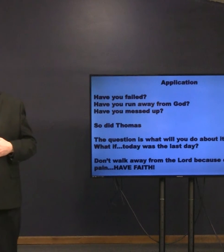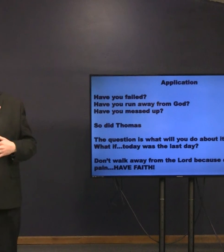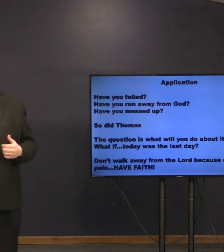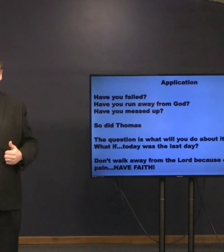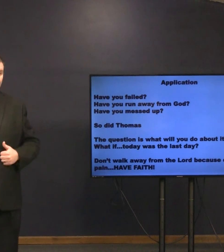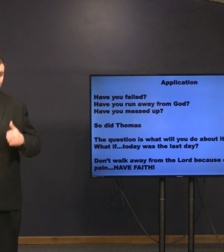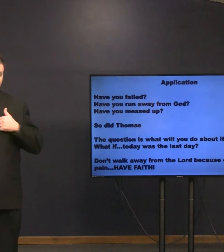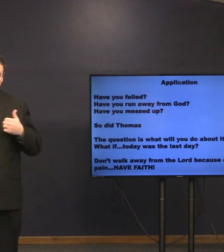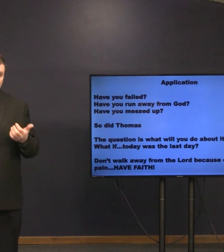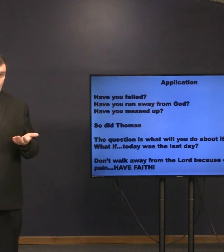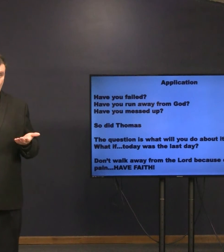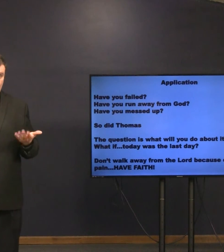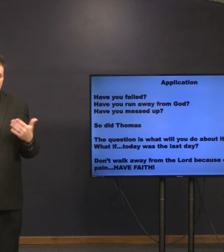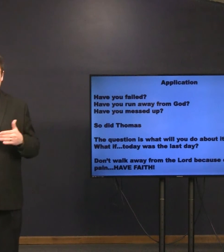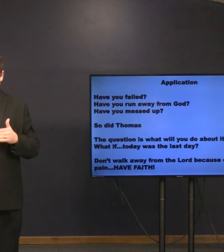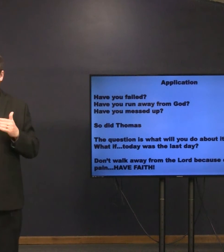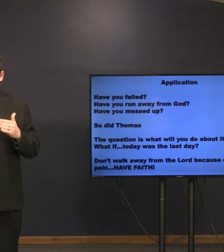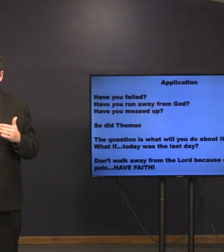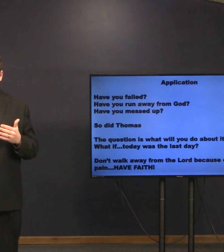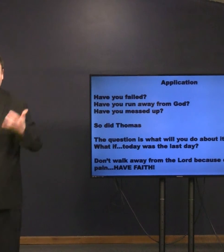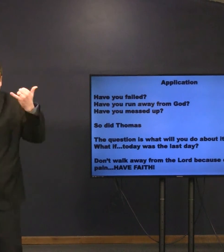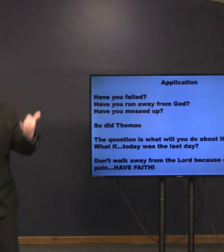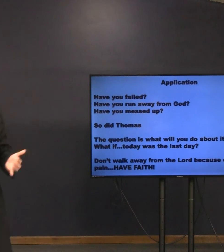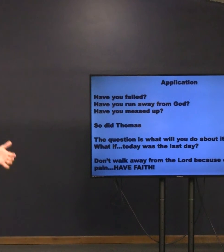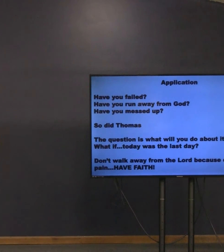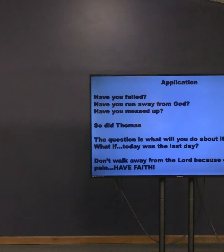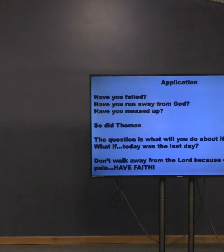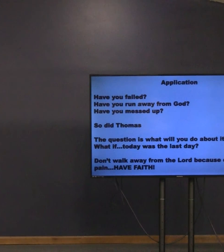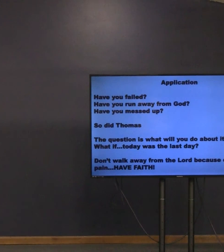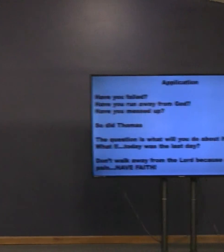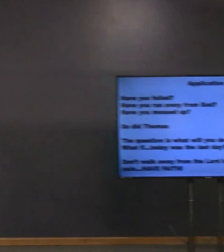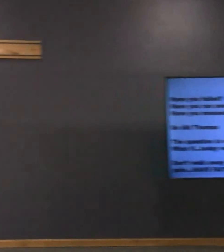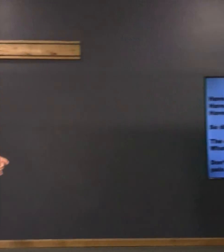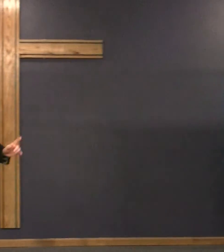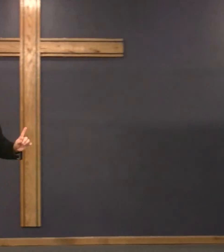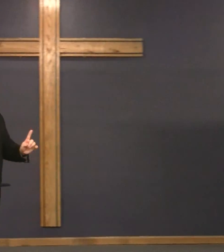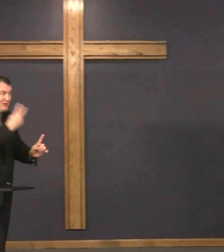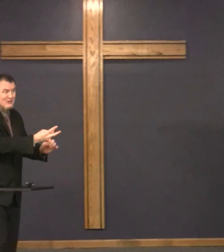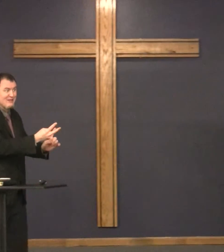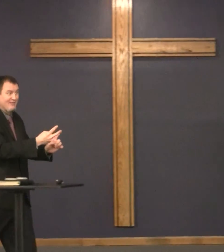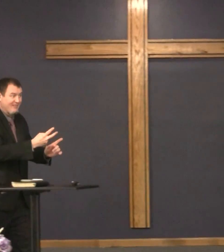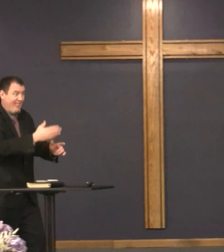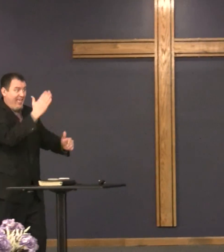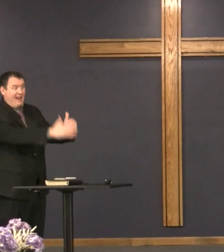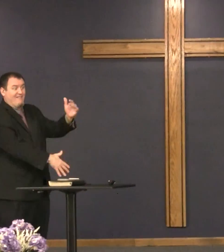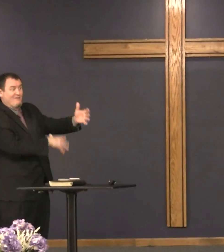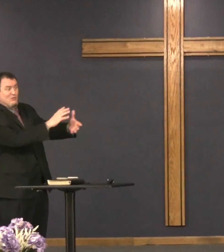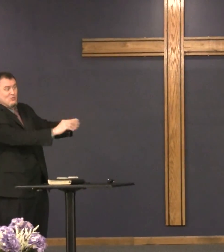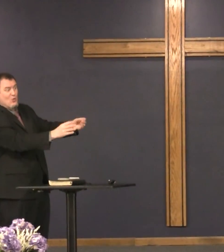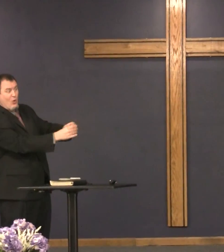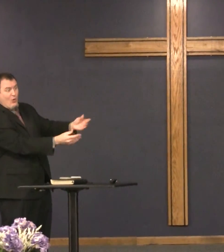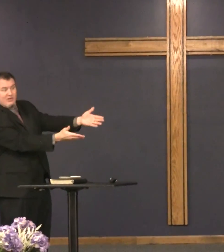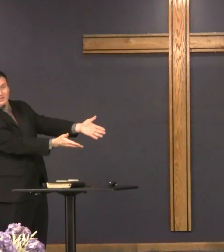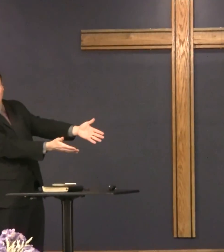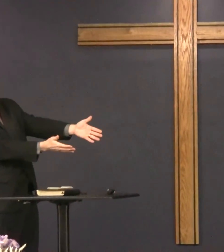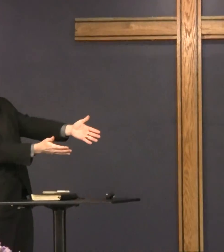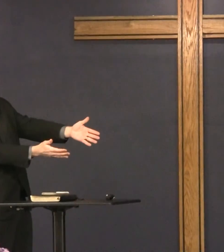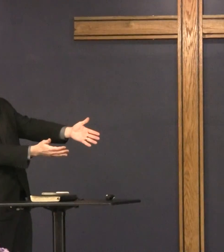you have no idea your life is going end now and again. We're lucky. We saw what happened